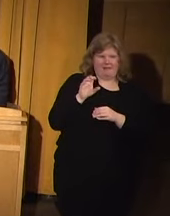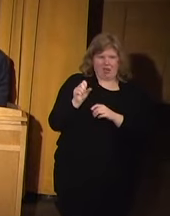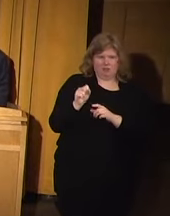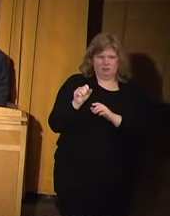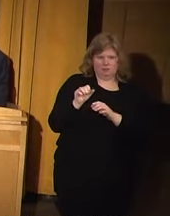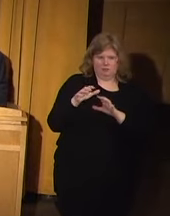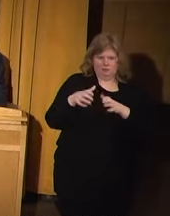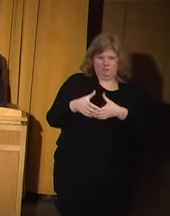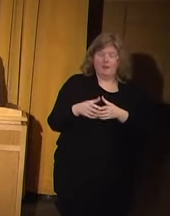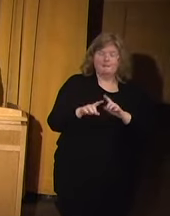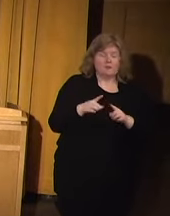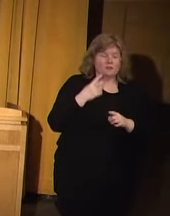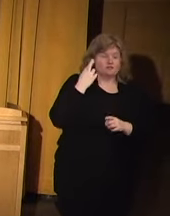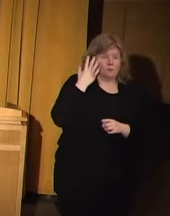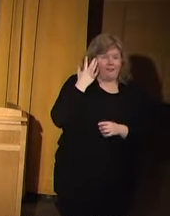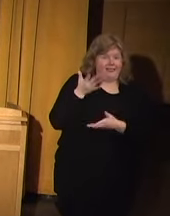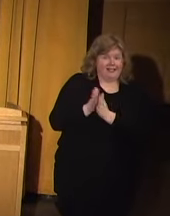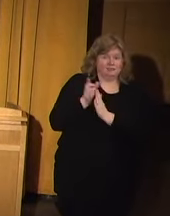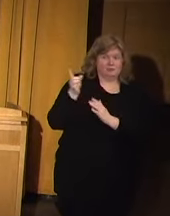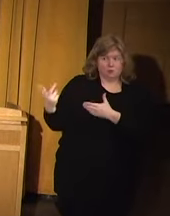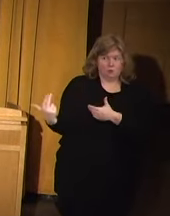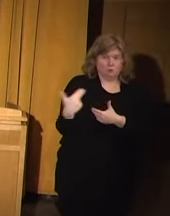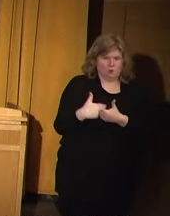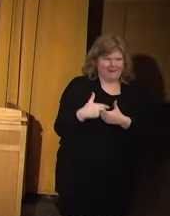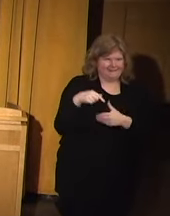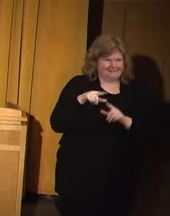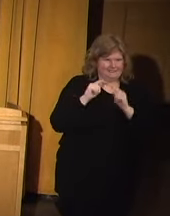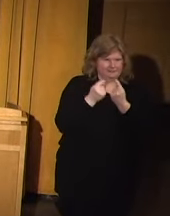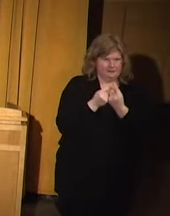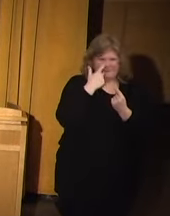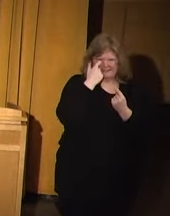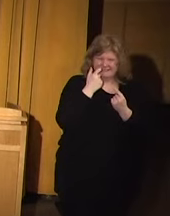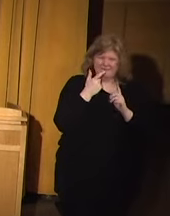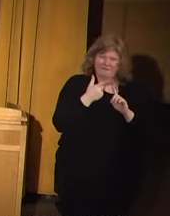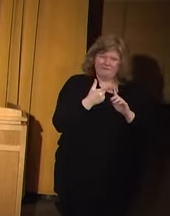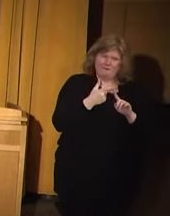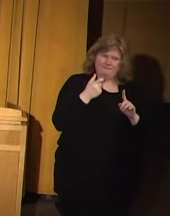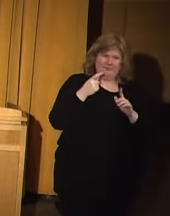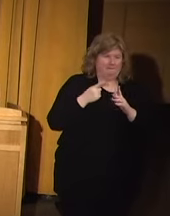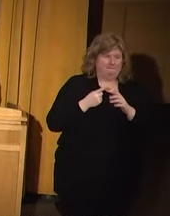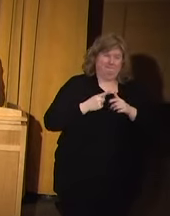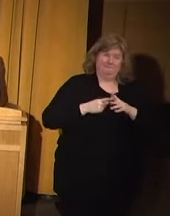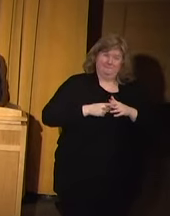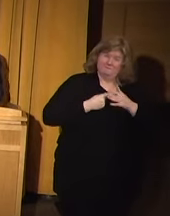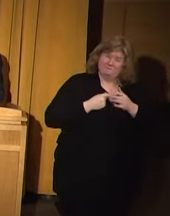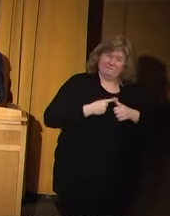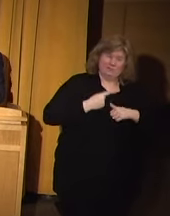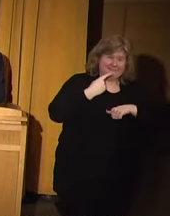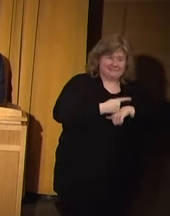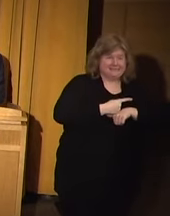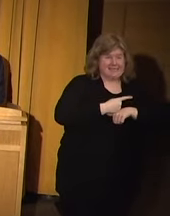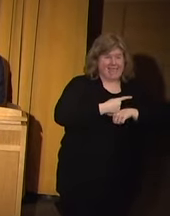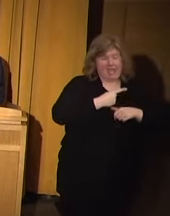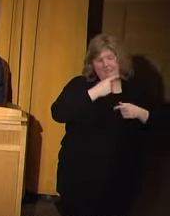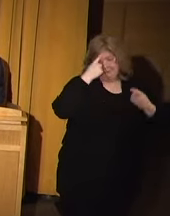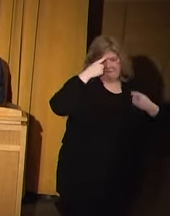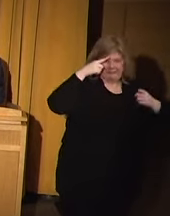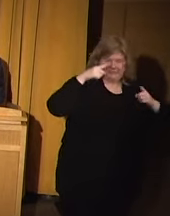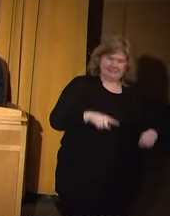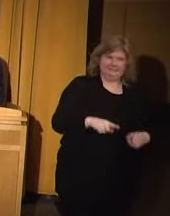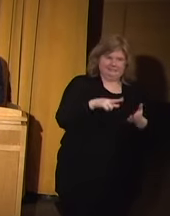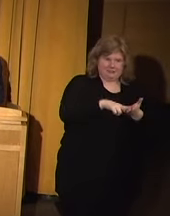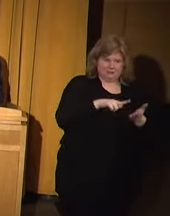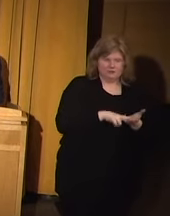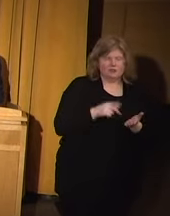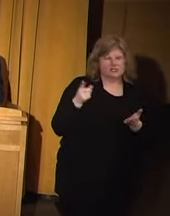the reason I asked Arlinda to be part of this team is because from day one of the consent decree, she was instrumental in helping us build bridges